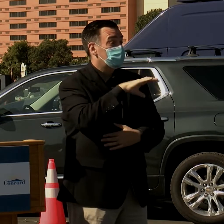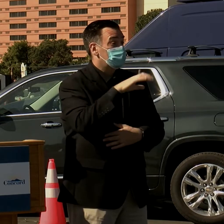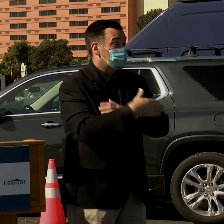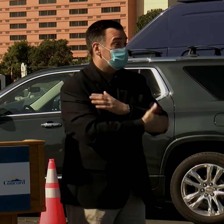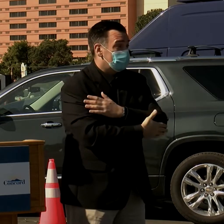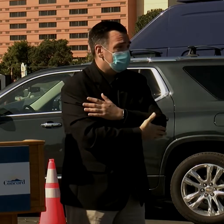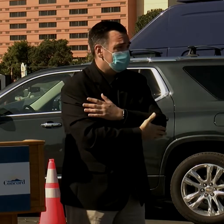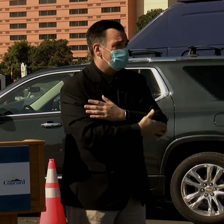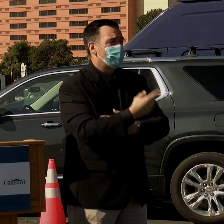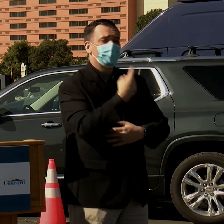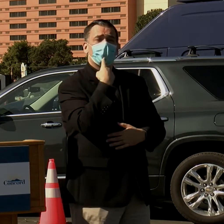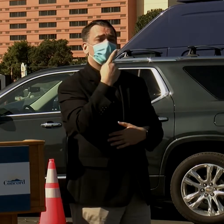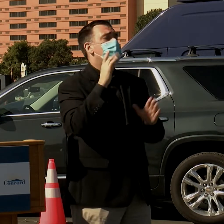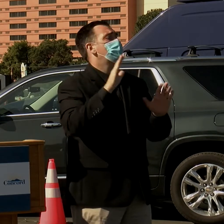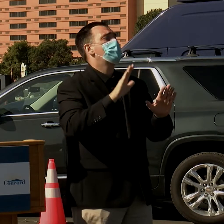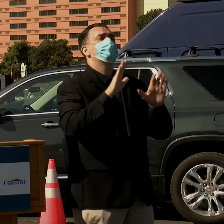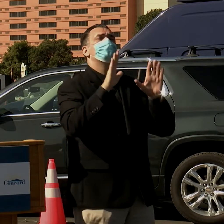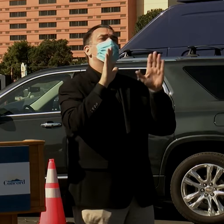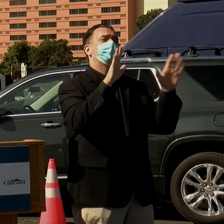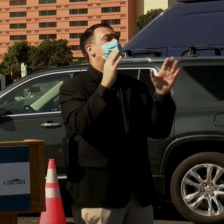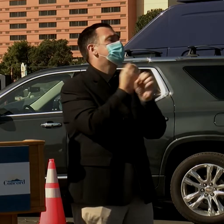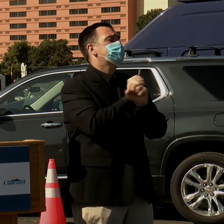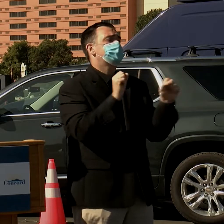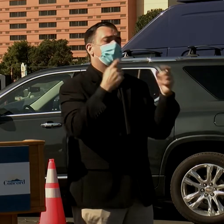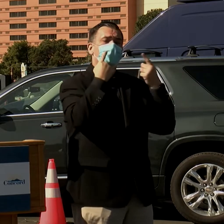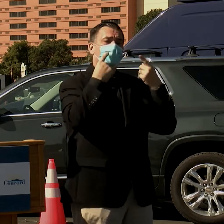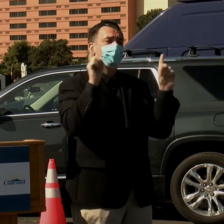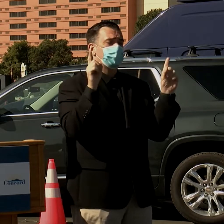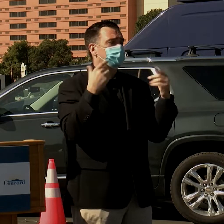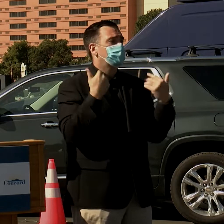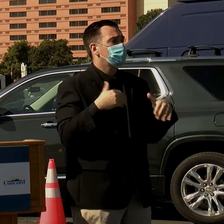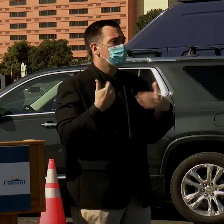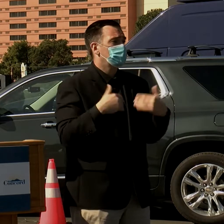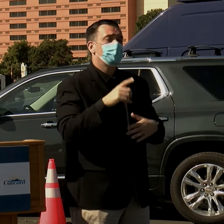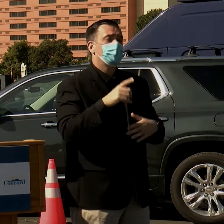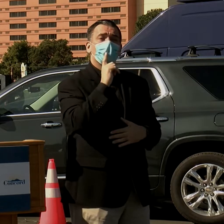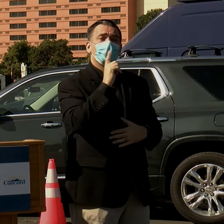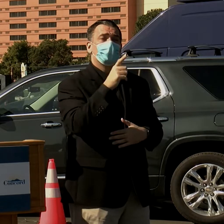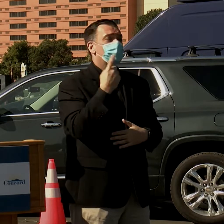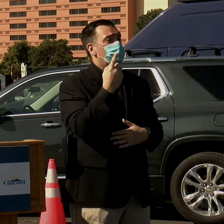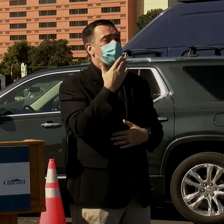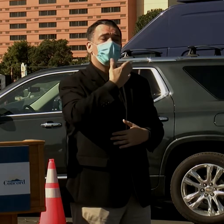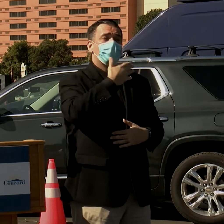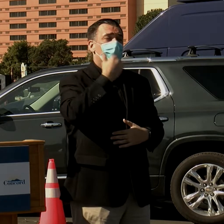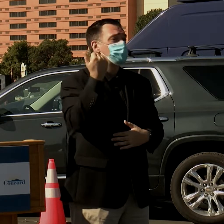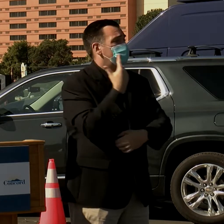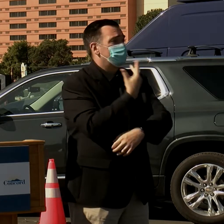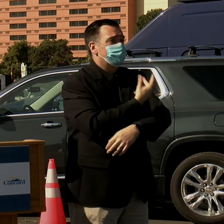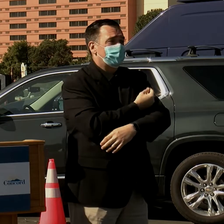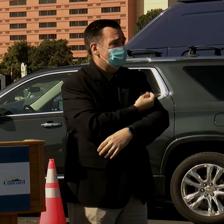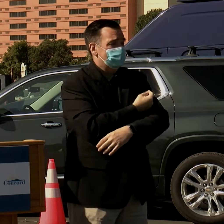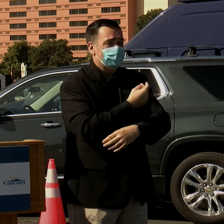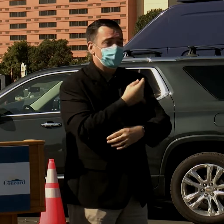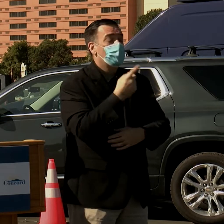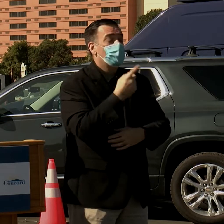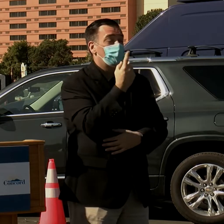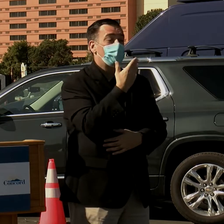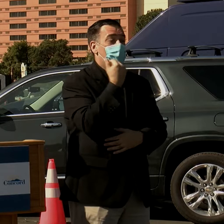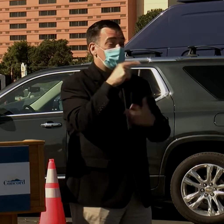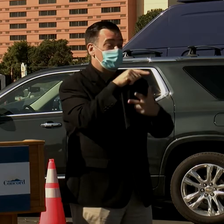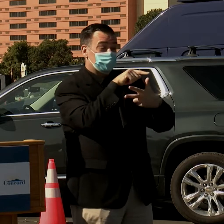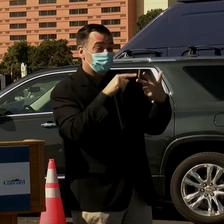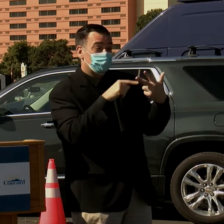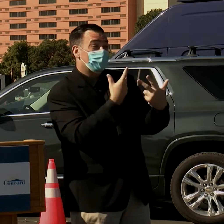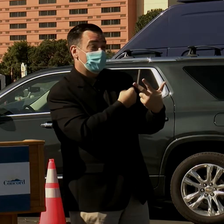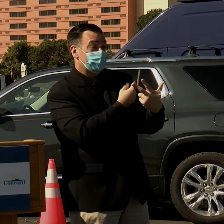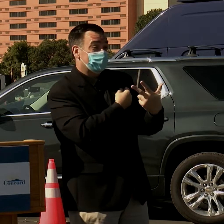can just tell you how amazingly safe and effective this has been really one of the best vaccines or sets of vaccines